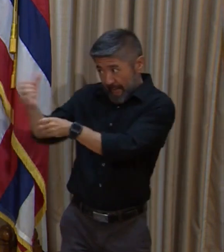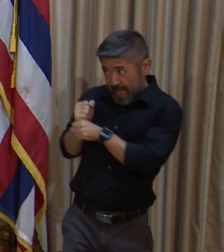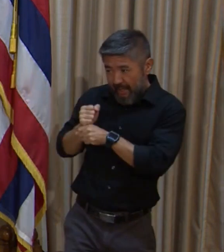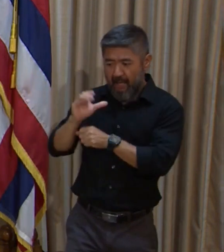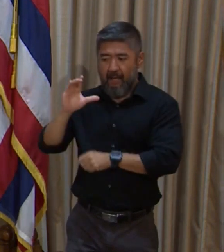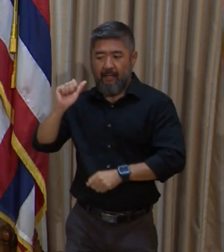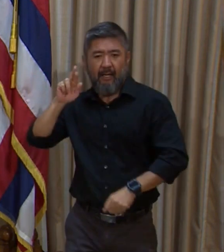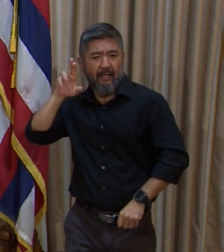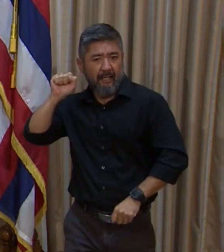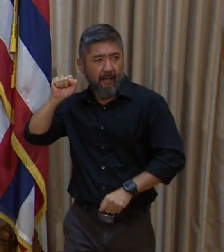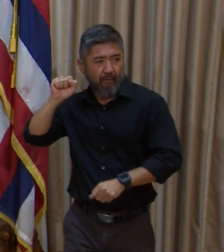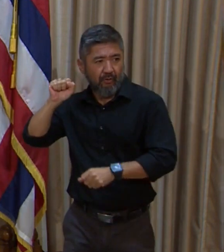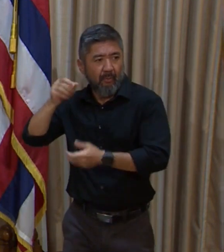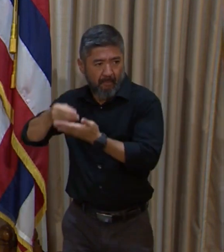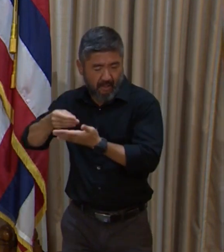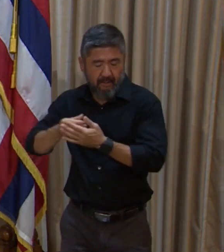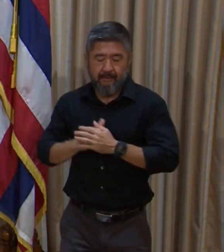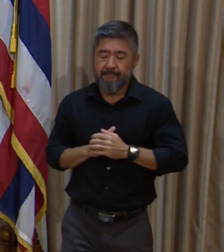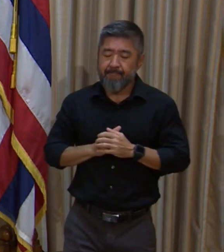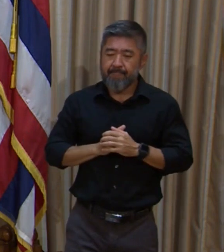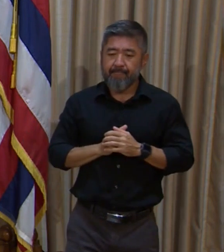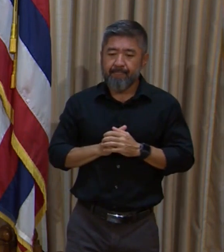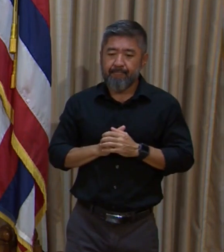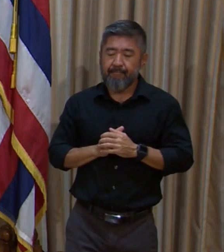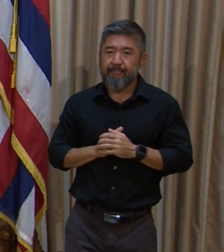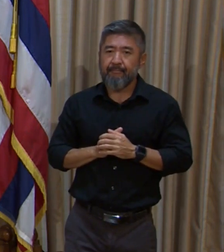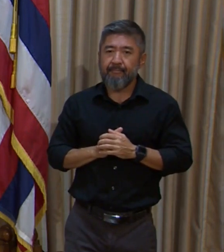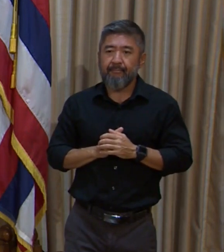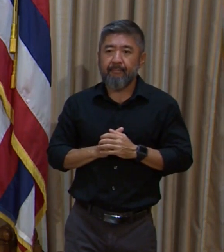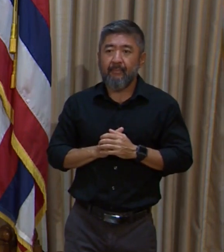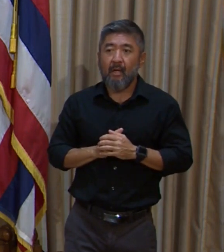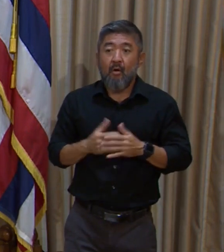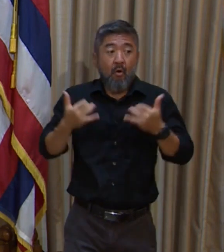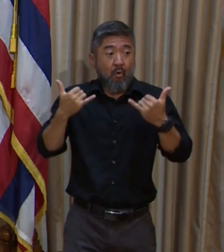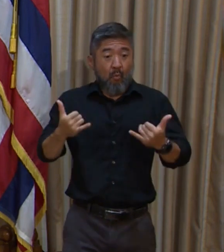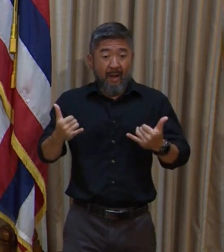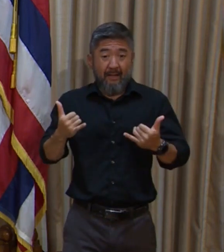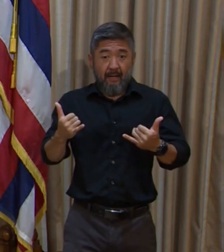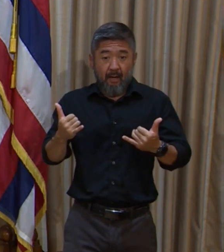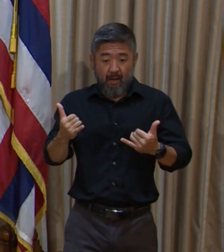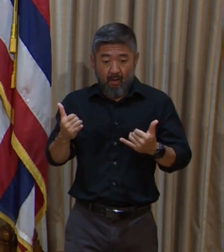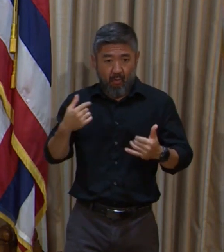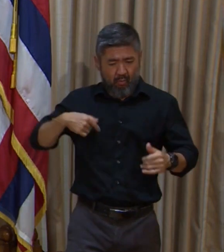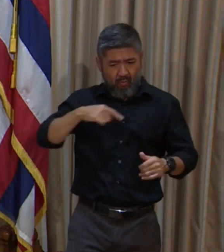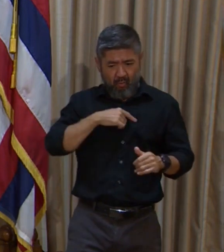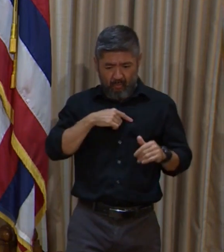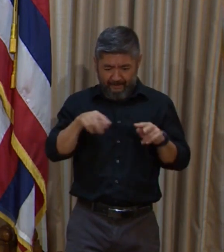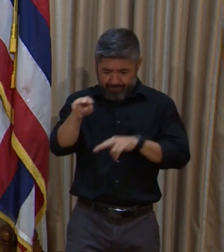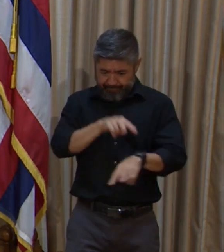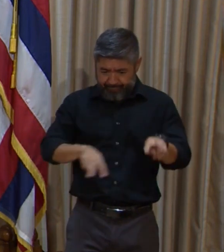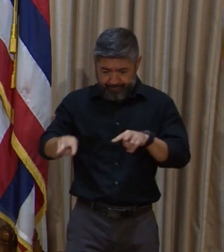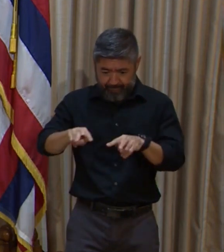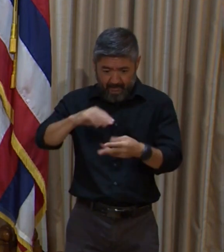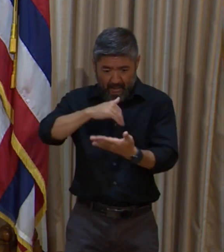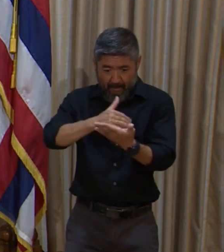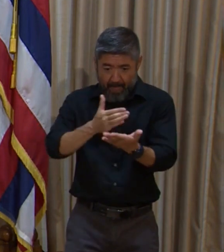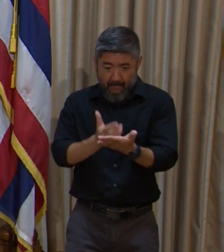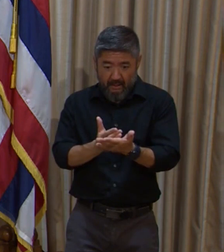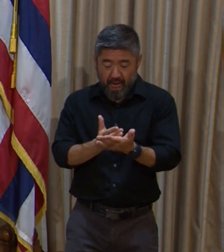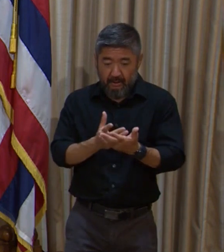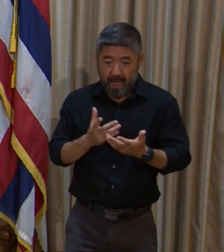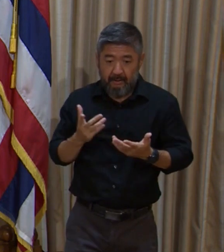But we're just saying that based on our budget situation, we can't wait